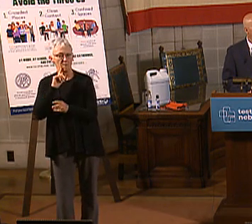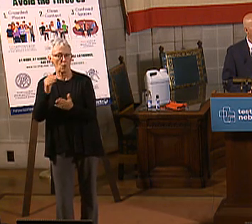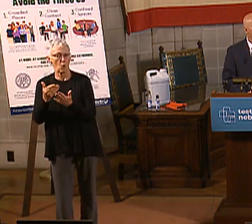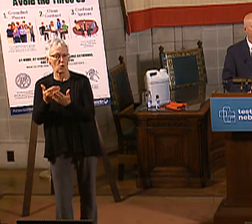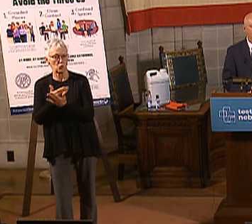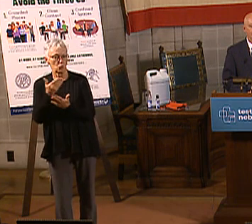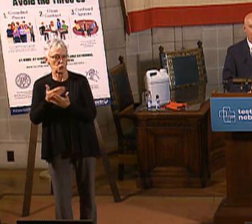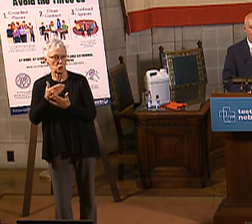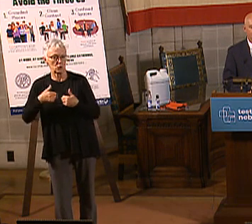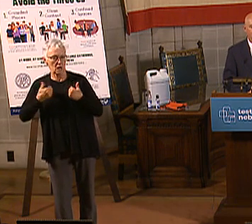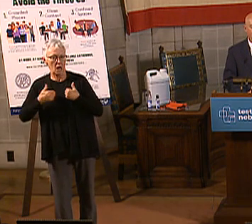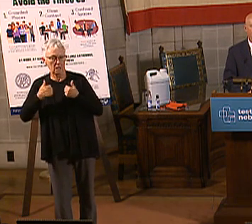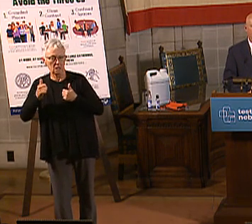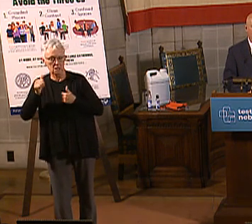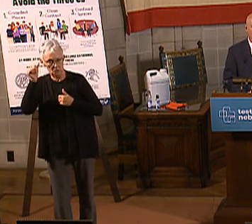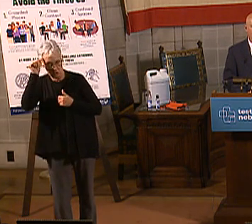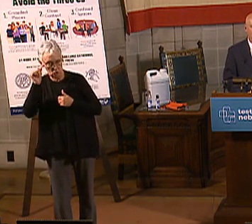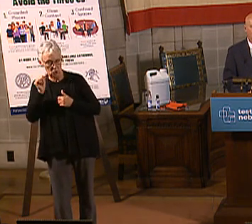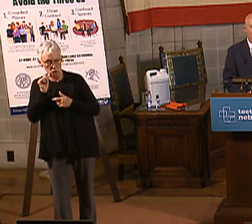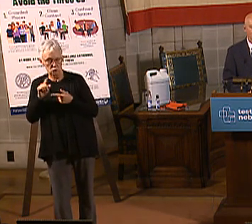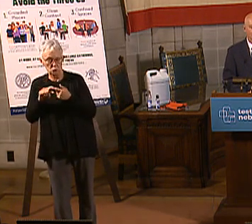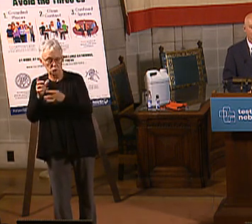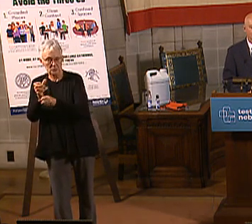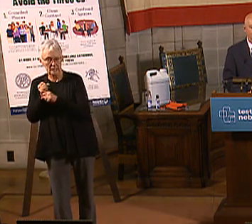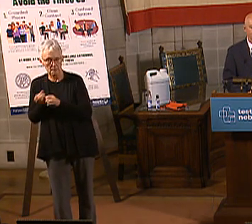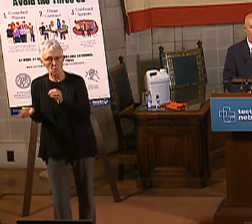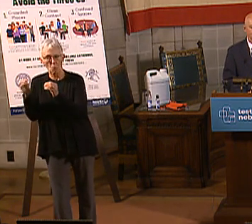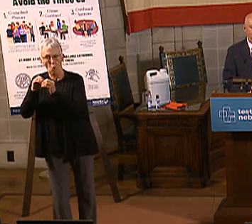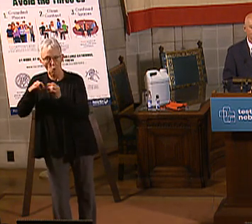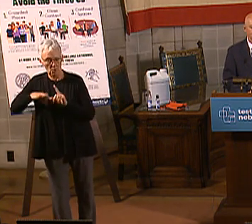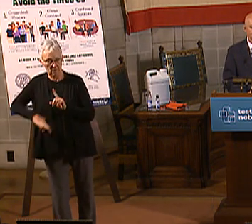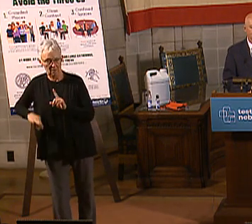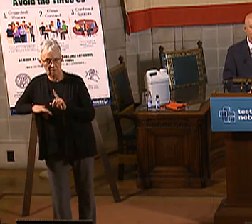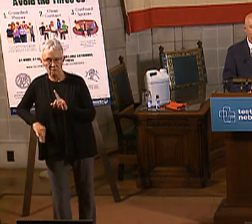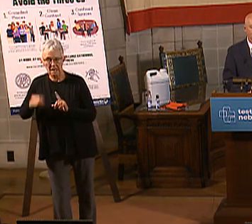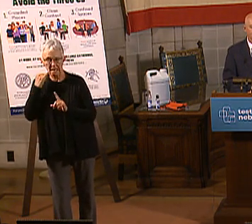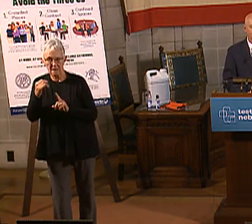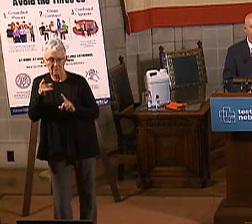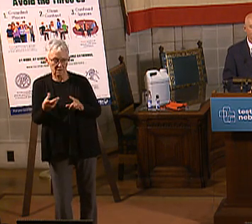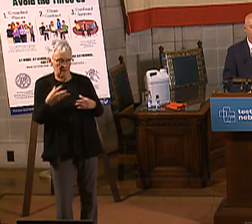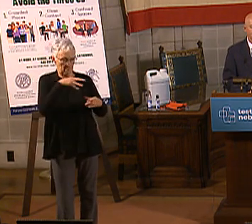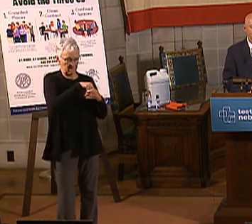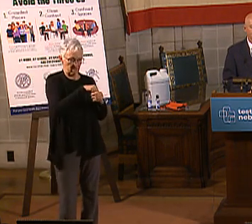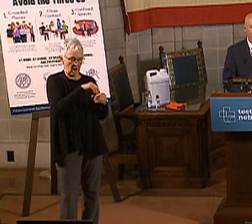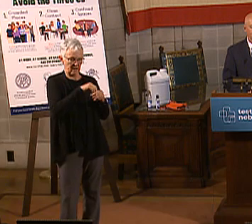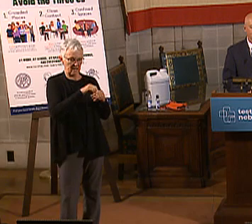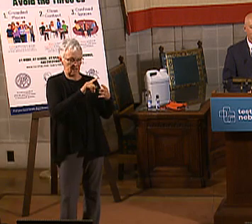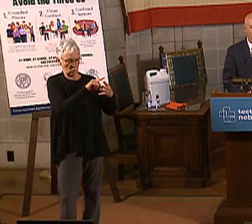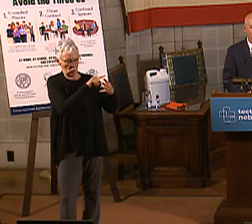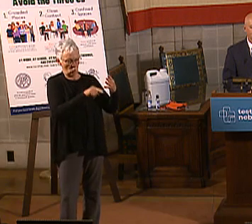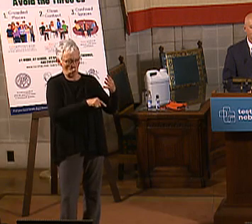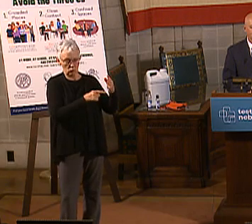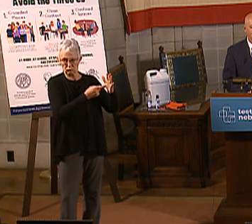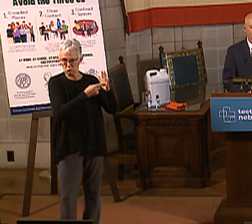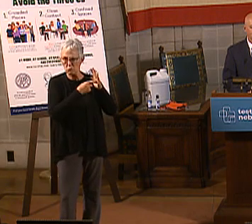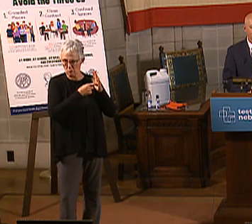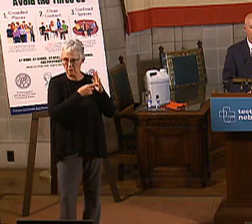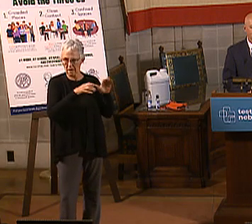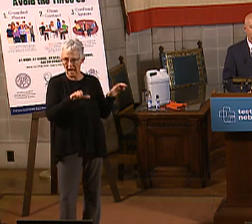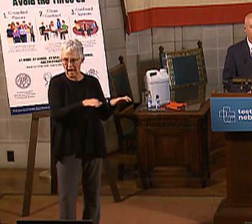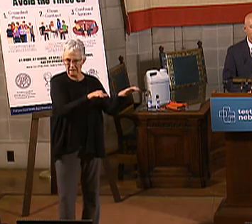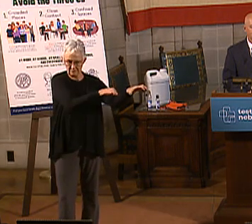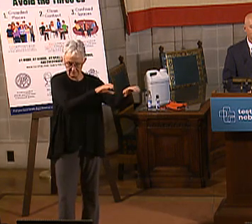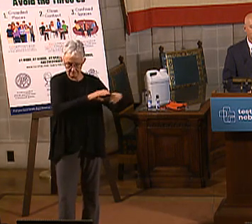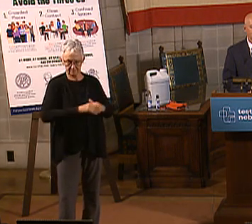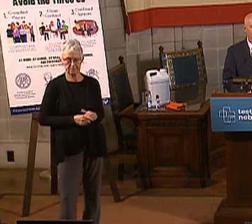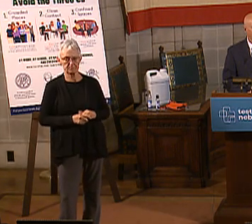to access additional benefits if they participate in certain activities, as you just outlined. In 2018, we laid out